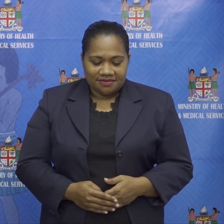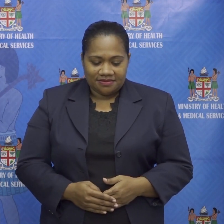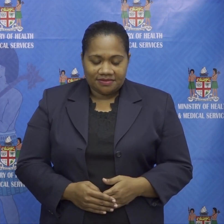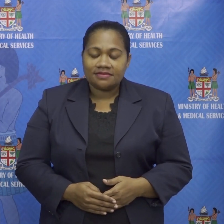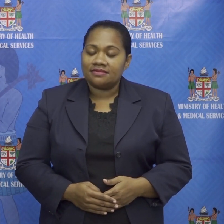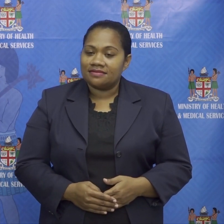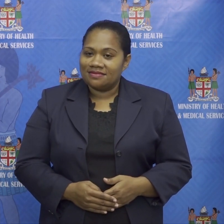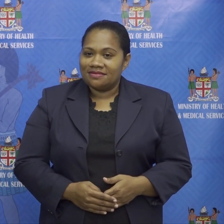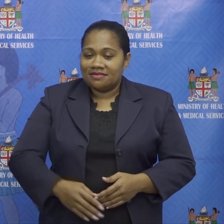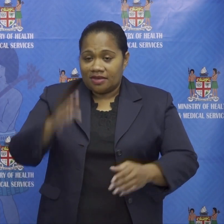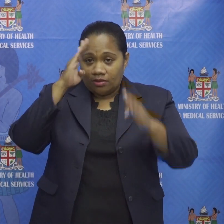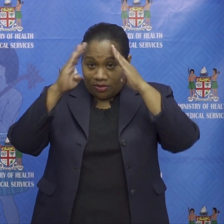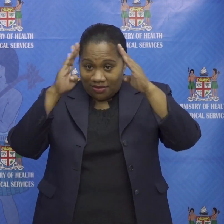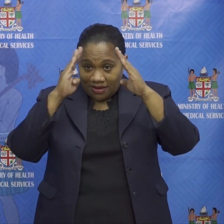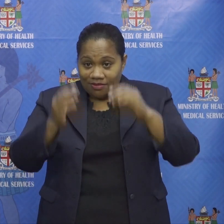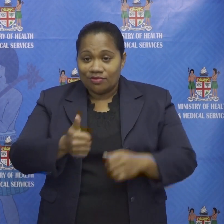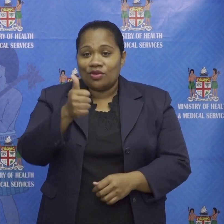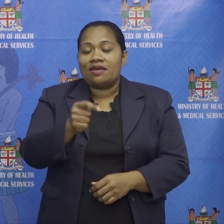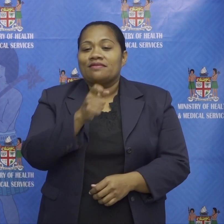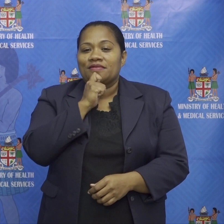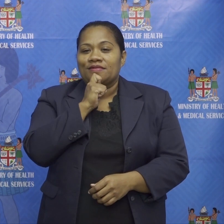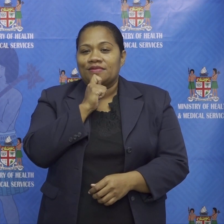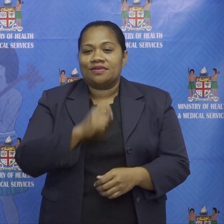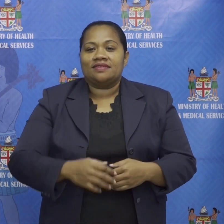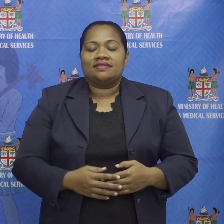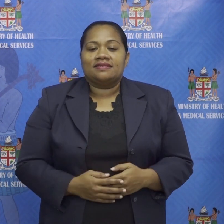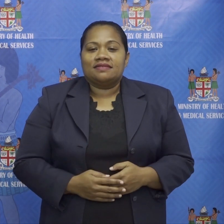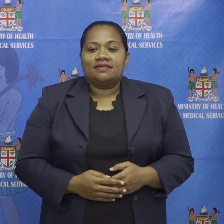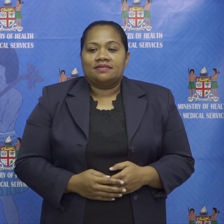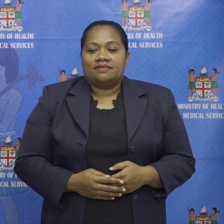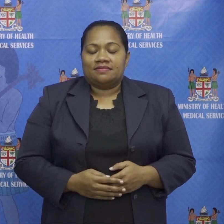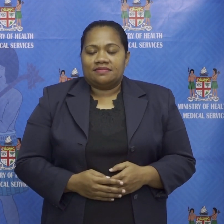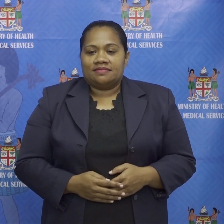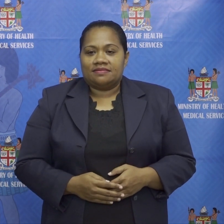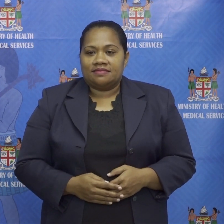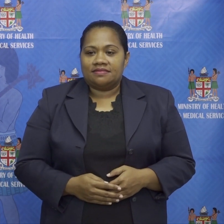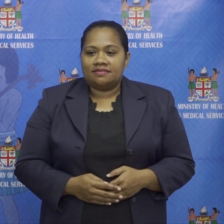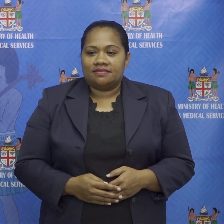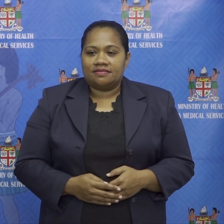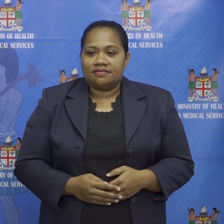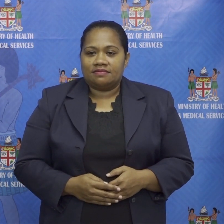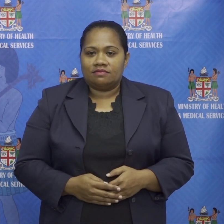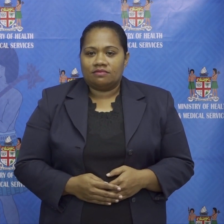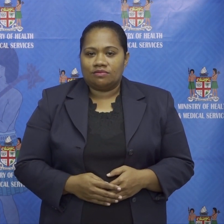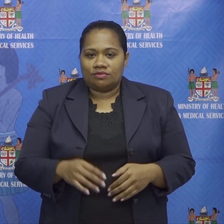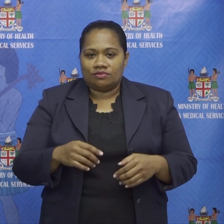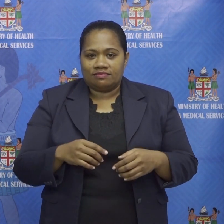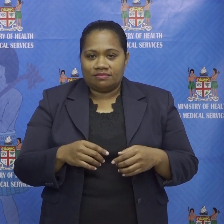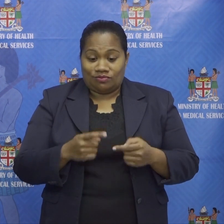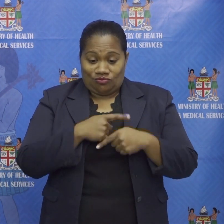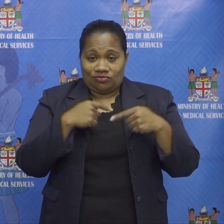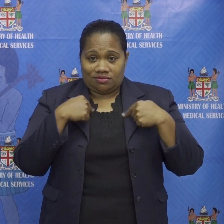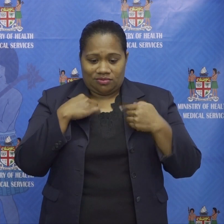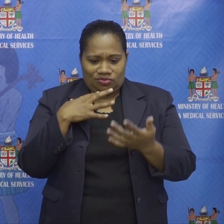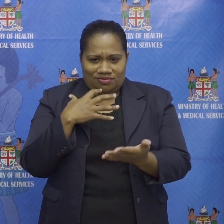Boulbinaka and good afternoon we have received confirmation from the